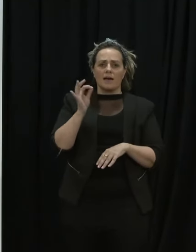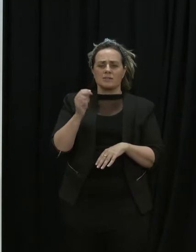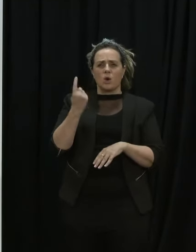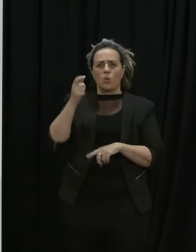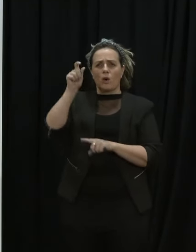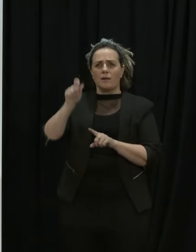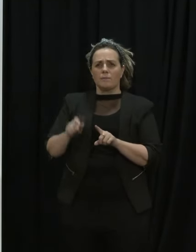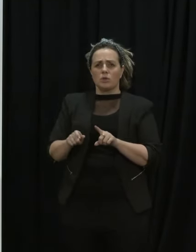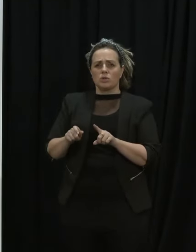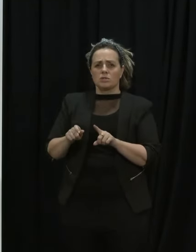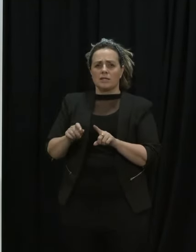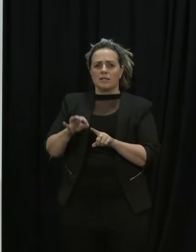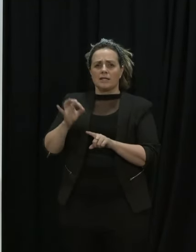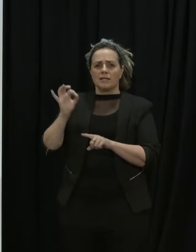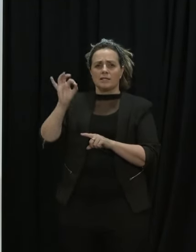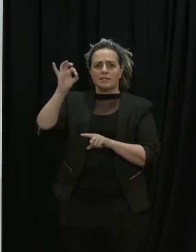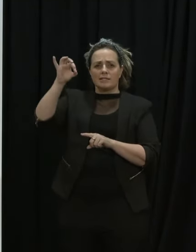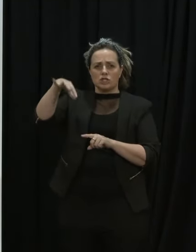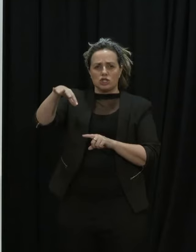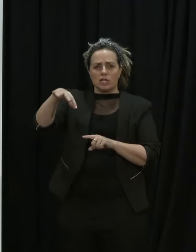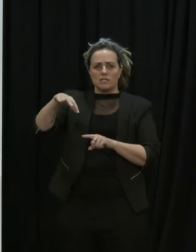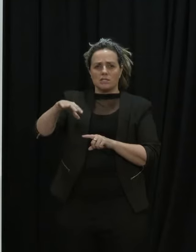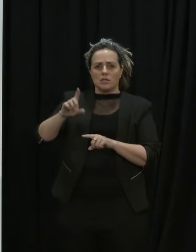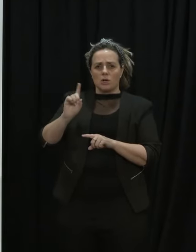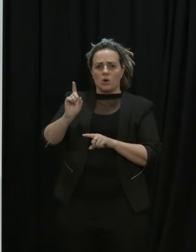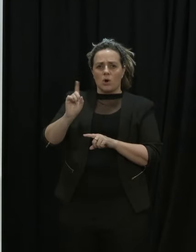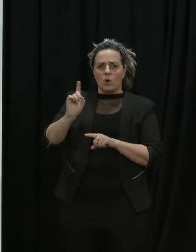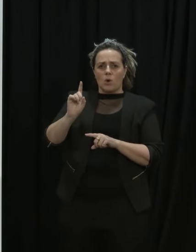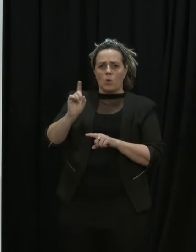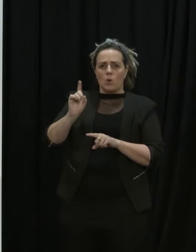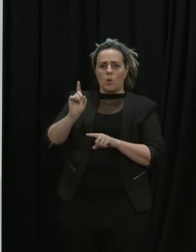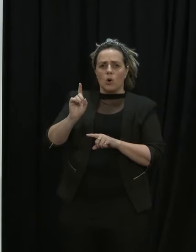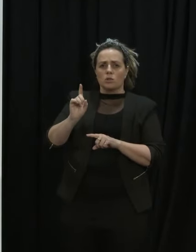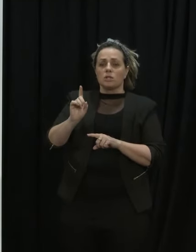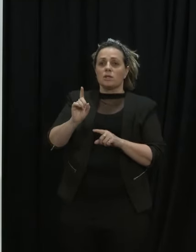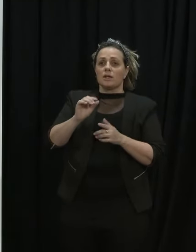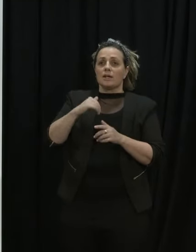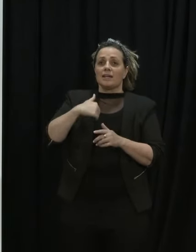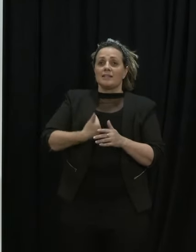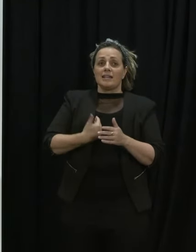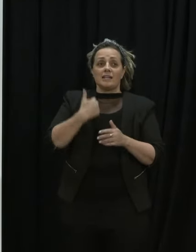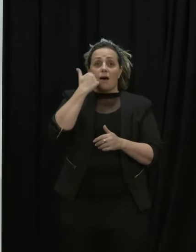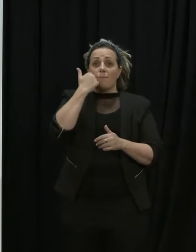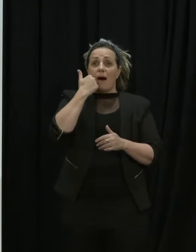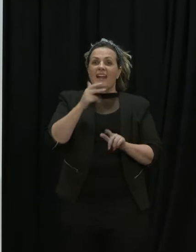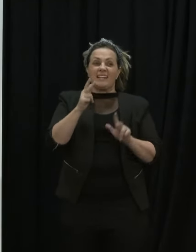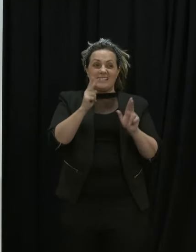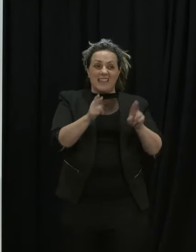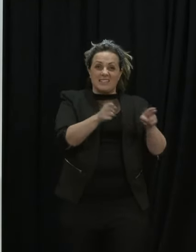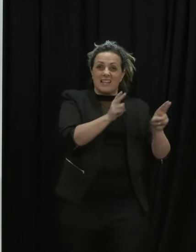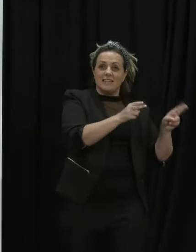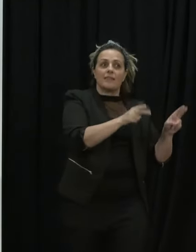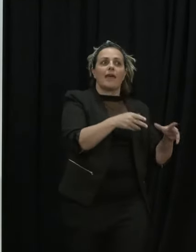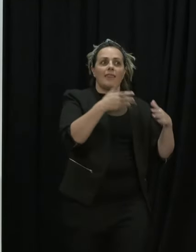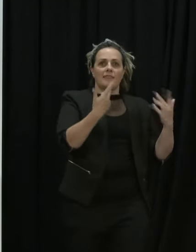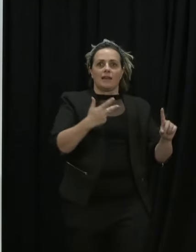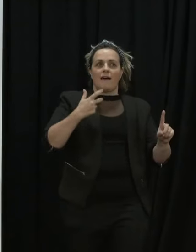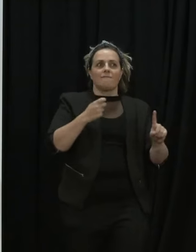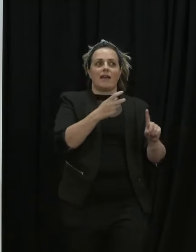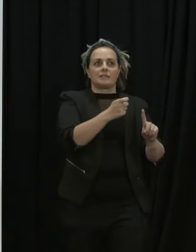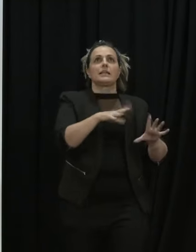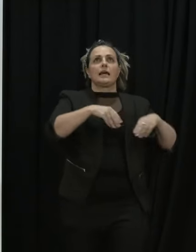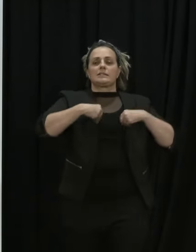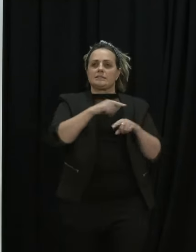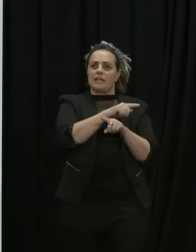from every chair's lead Mike Smith who said that it will take Māori deaths to up the vaccination rate and we did see that slightly